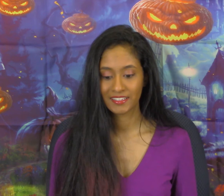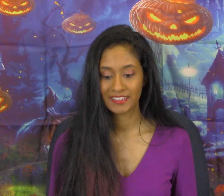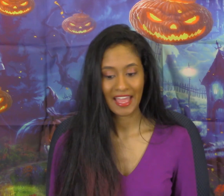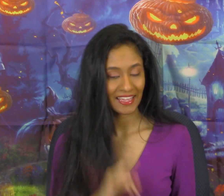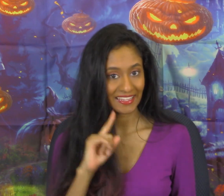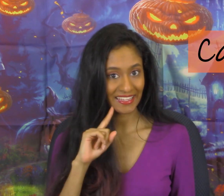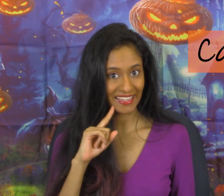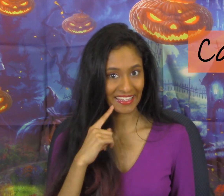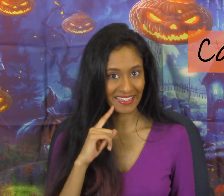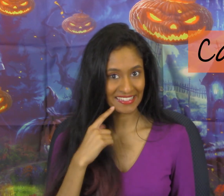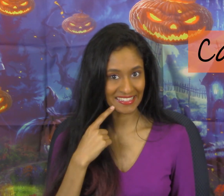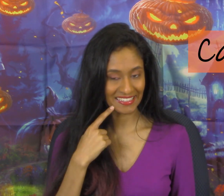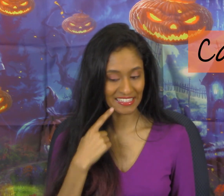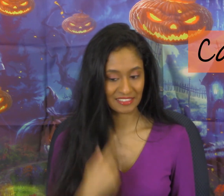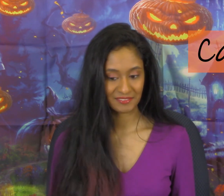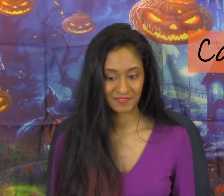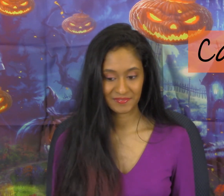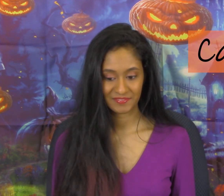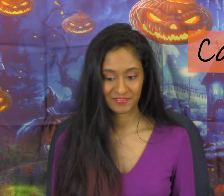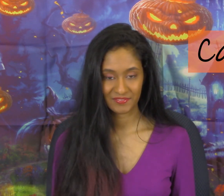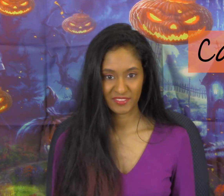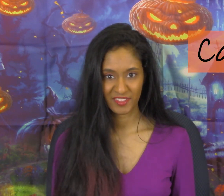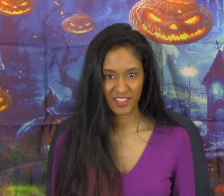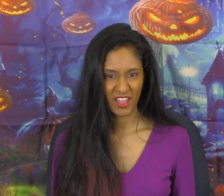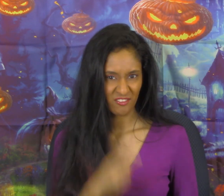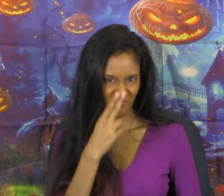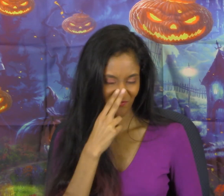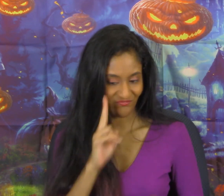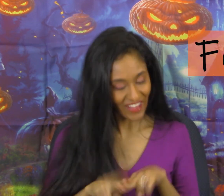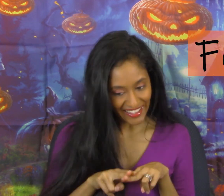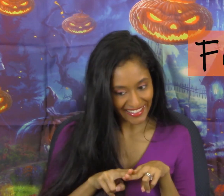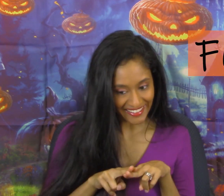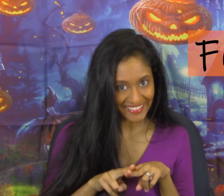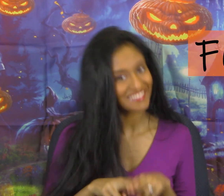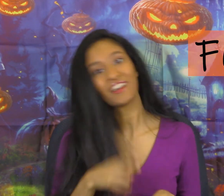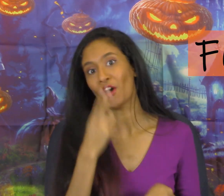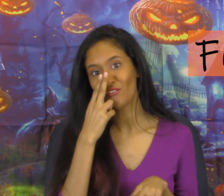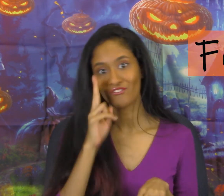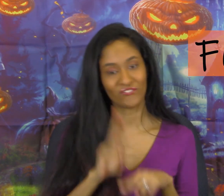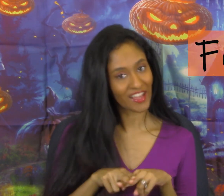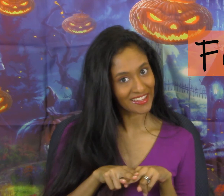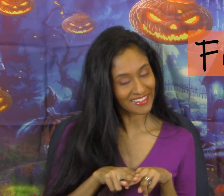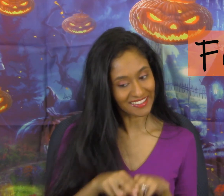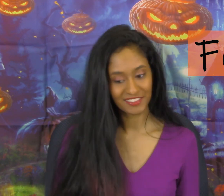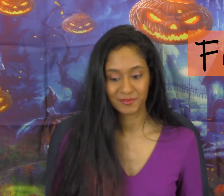Candy Fun Fun Fun